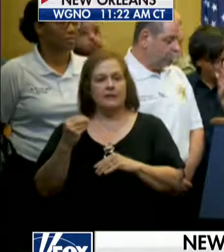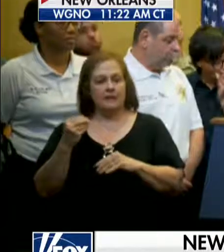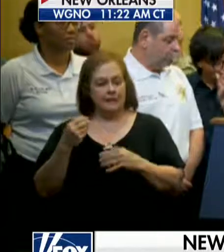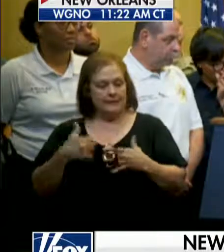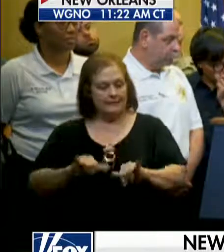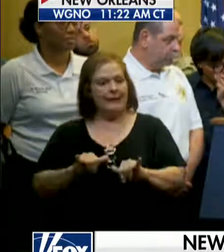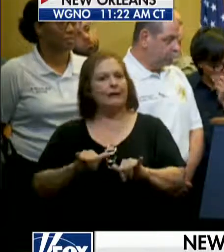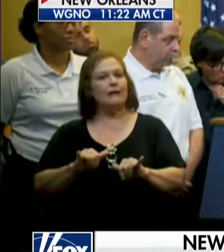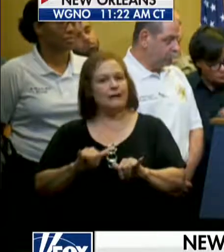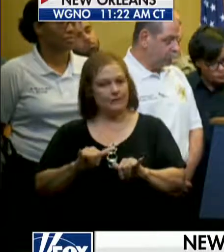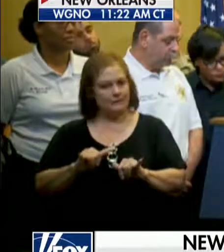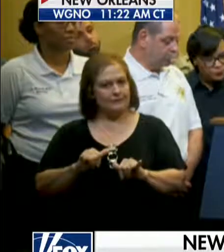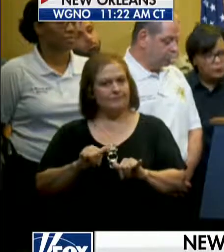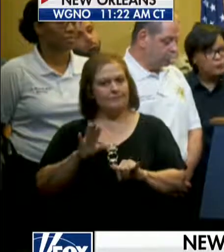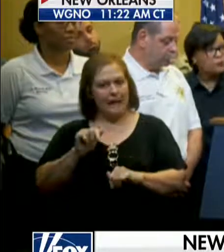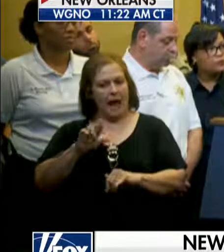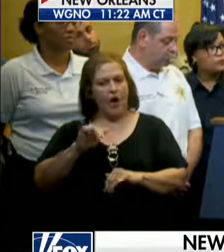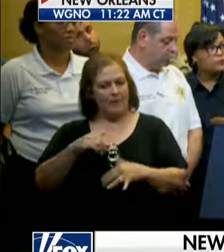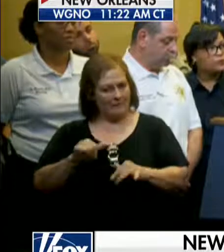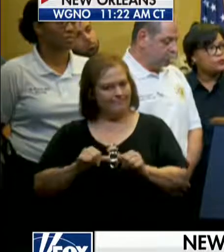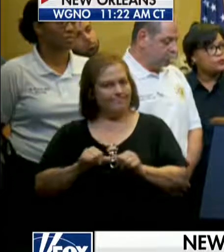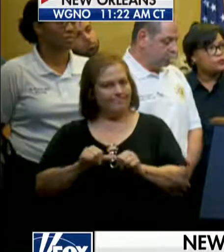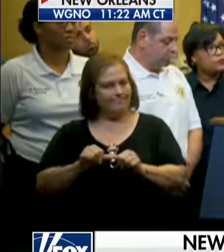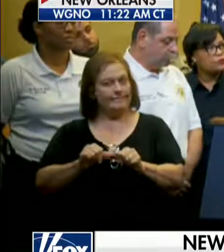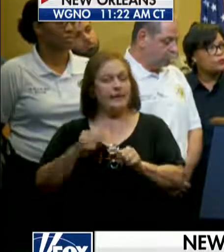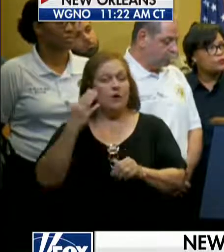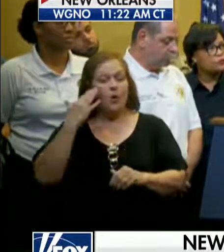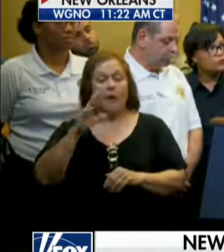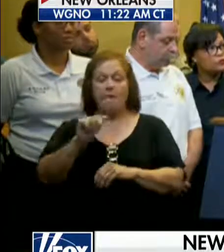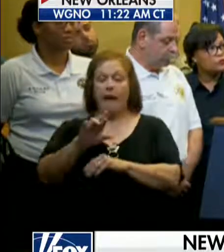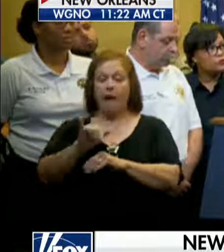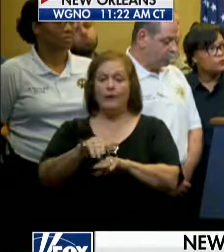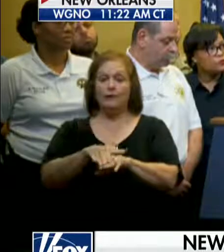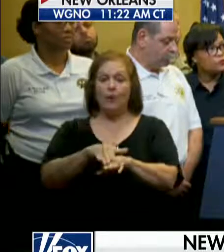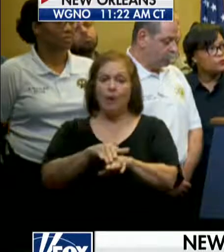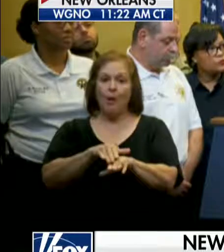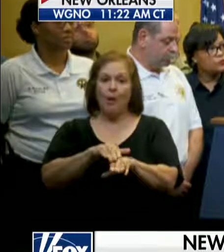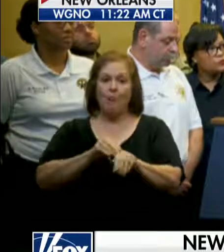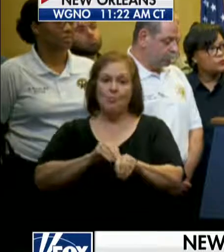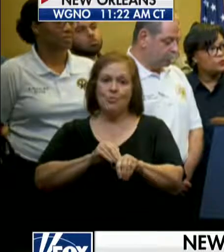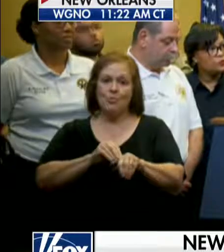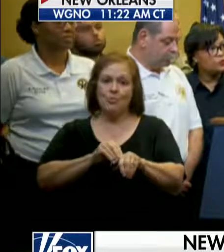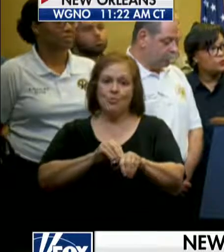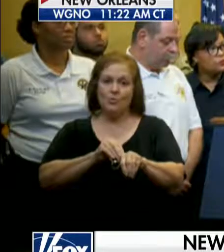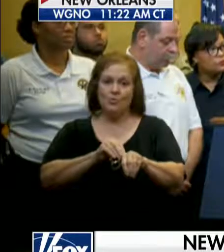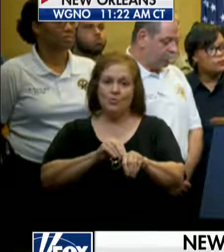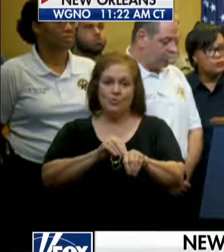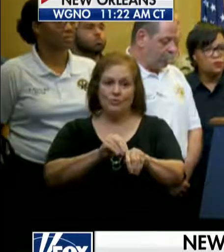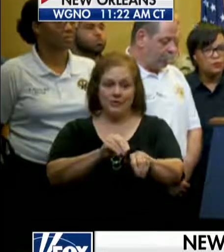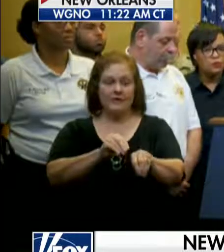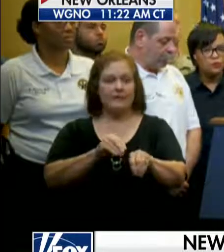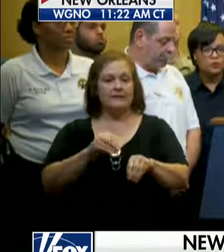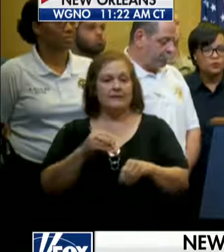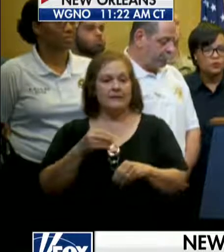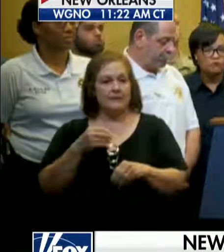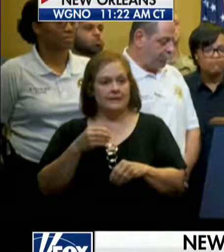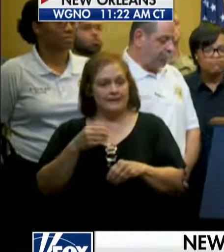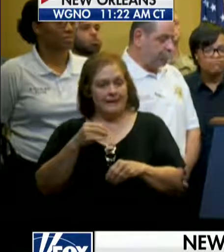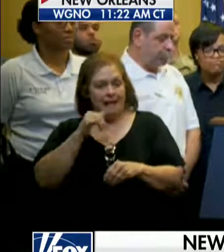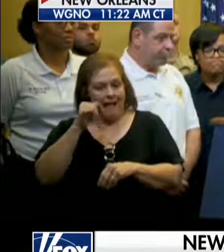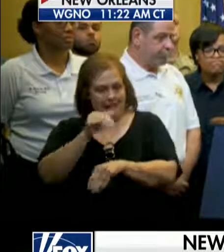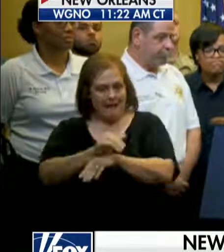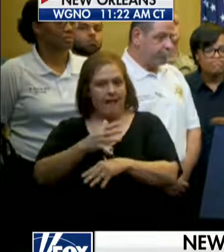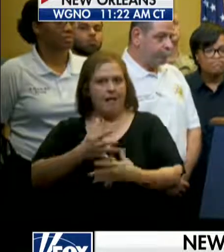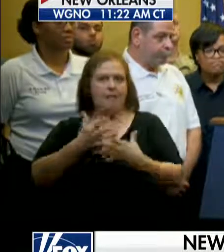Barry. As the mayor said, Barry has slowed. The timeline is being extended out. We went through a lot of winds